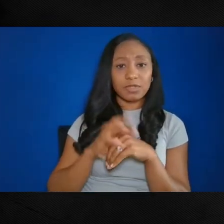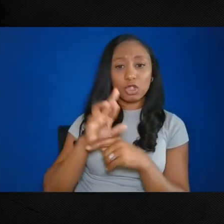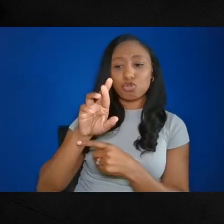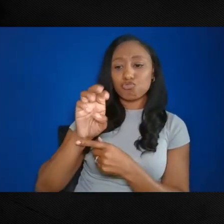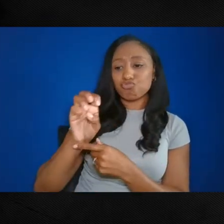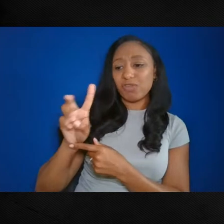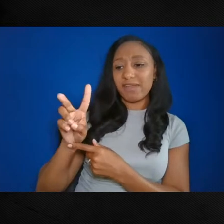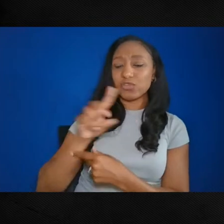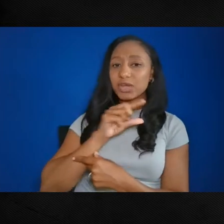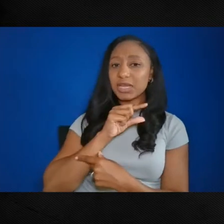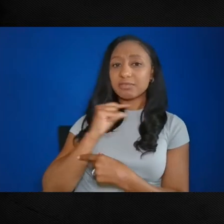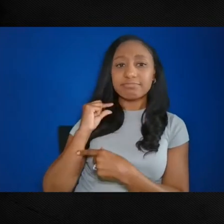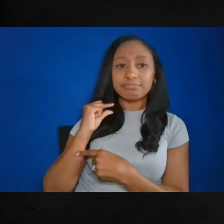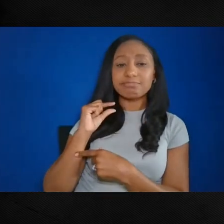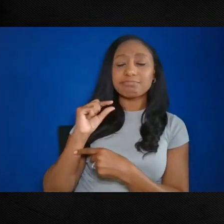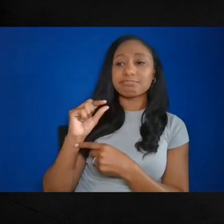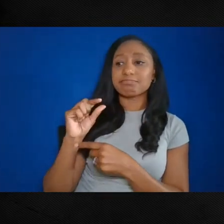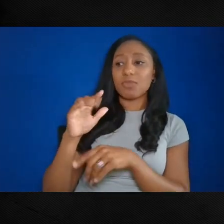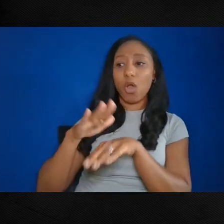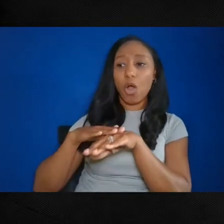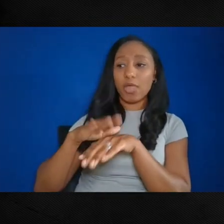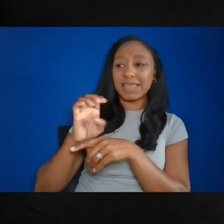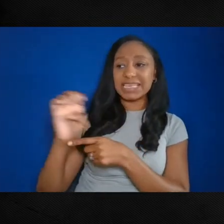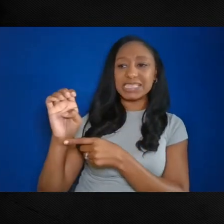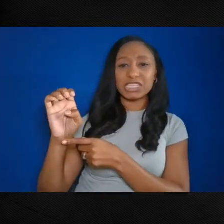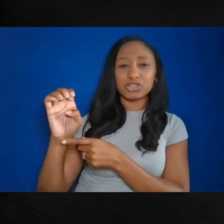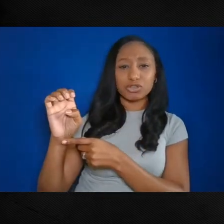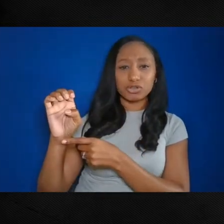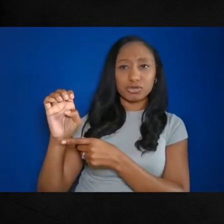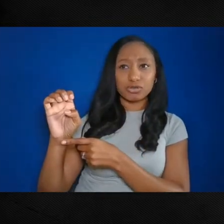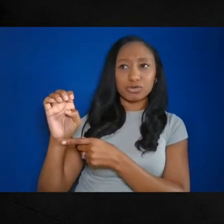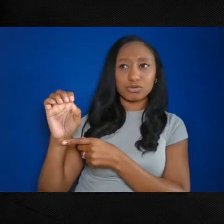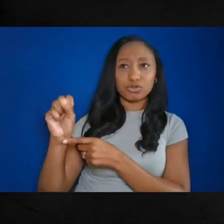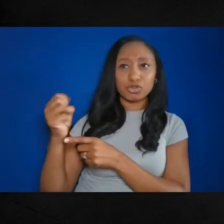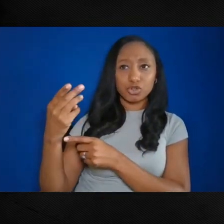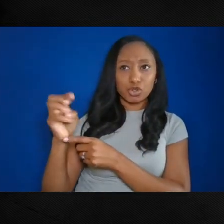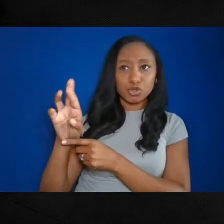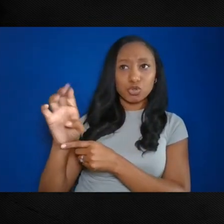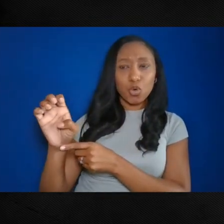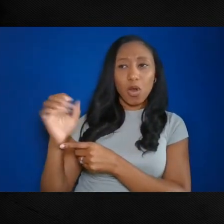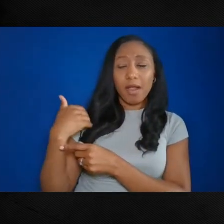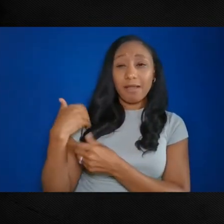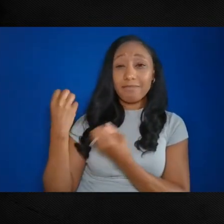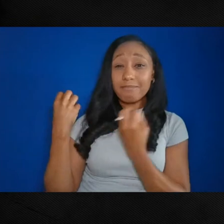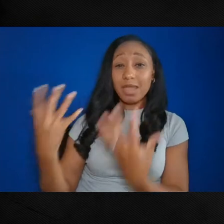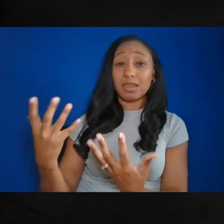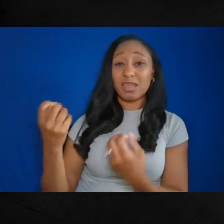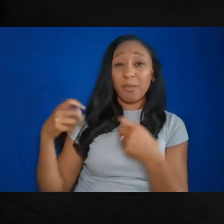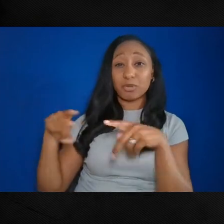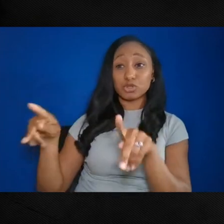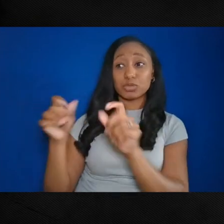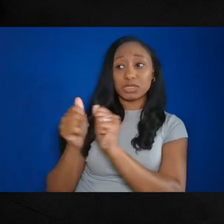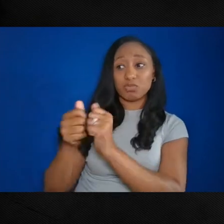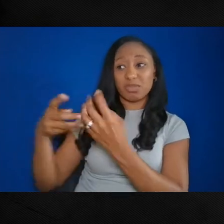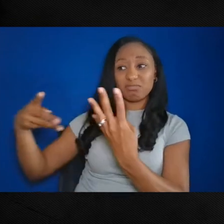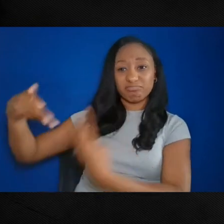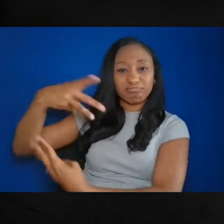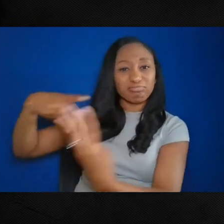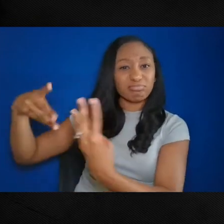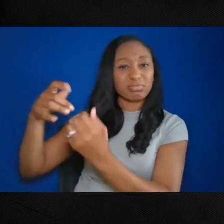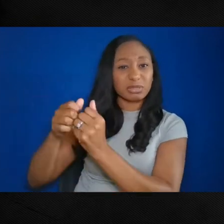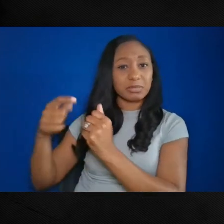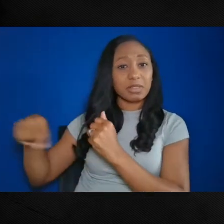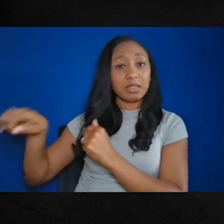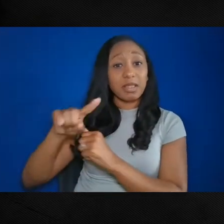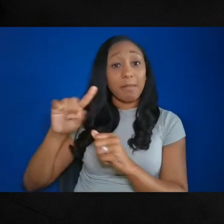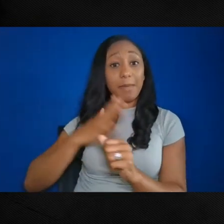on the Eastern Shore and myself, we spent a lot of time together. And even in my book, The Chesapeake Bay Through Ebony